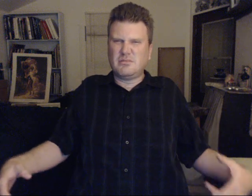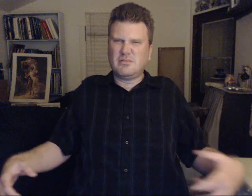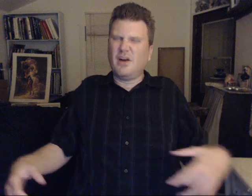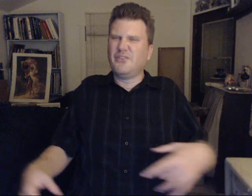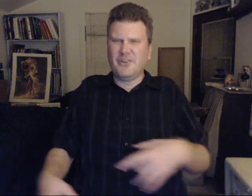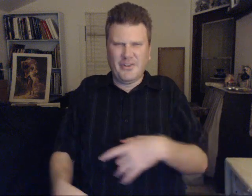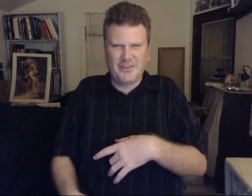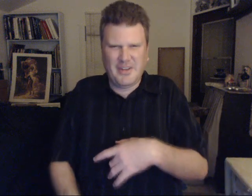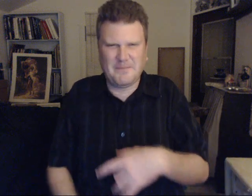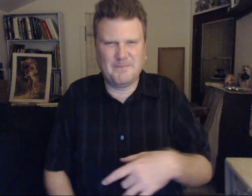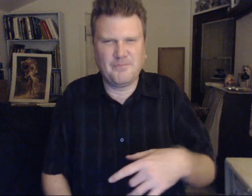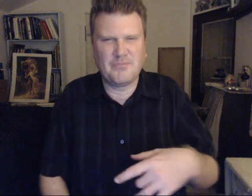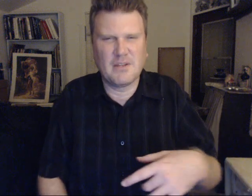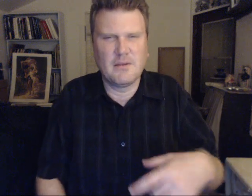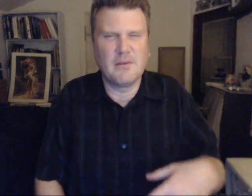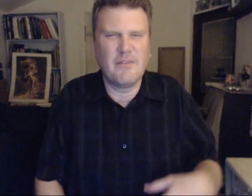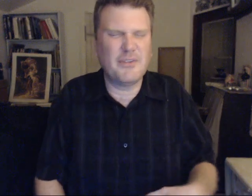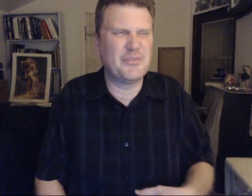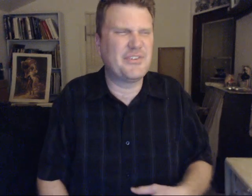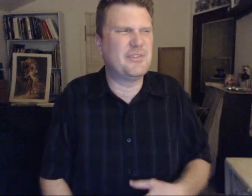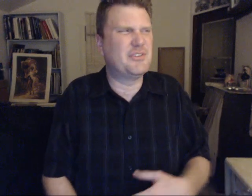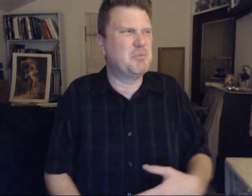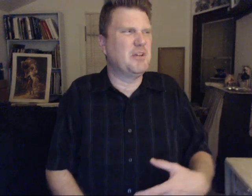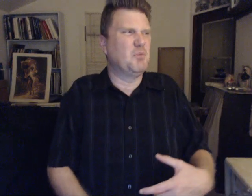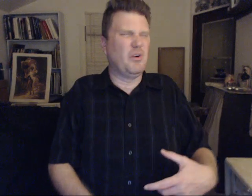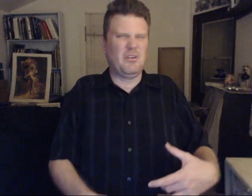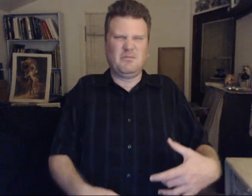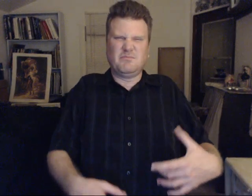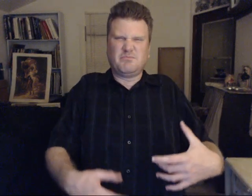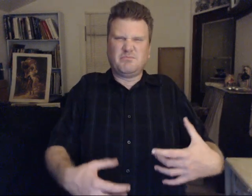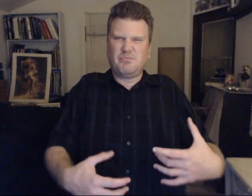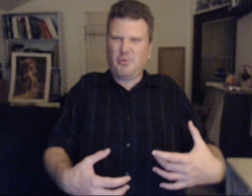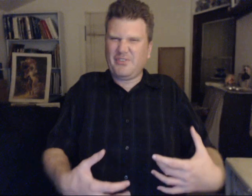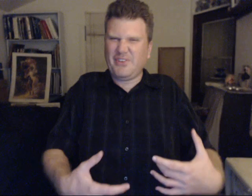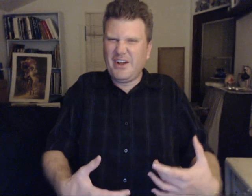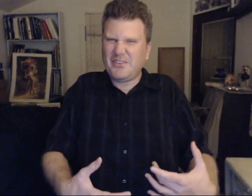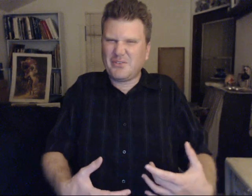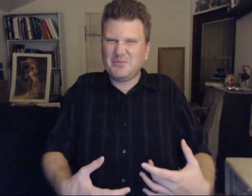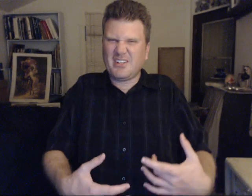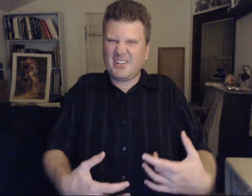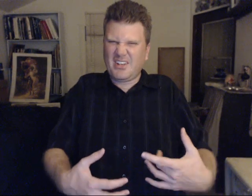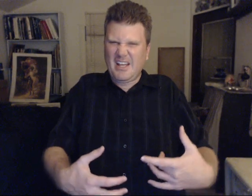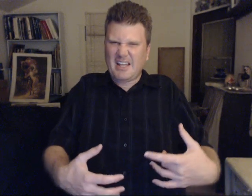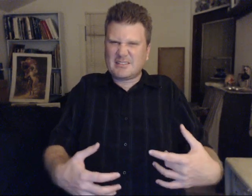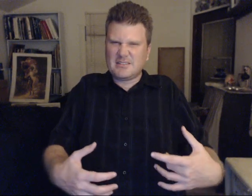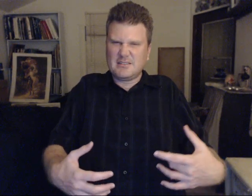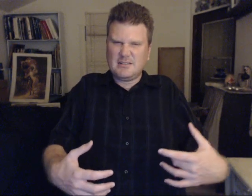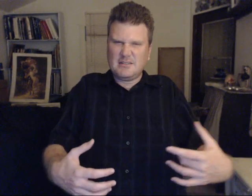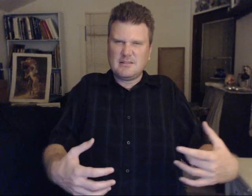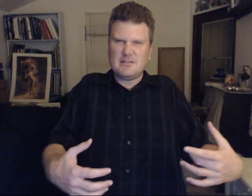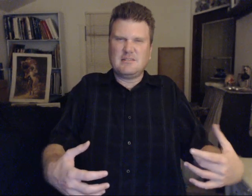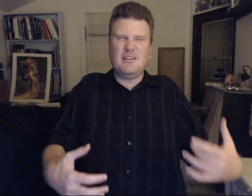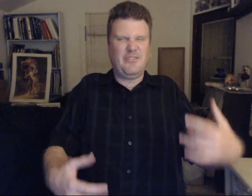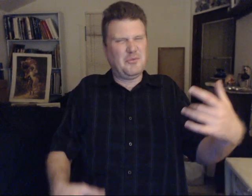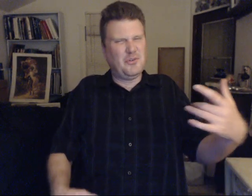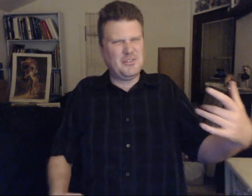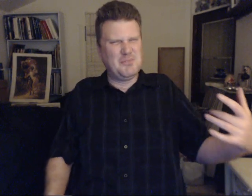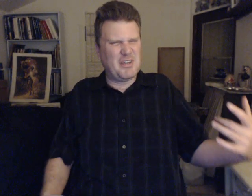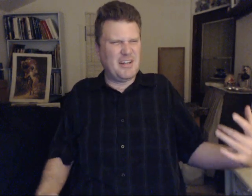Other than other day. This one seems to be more precise for me to connect. If I'm going to be connecting